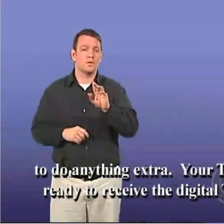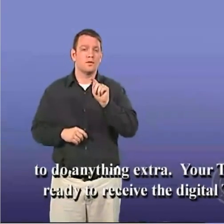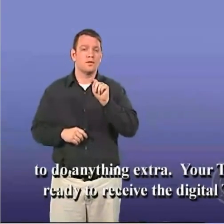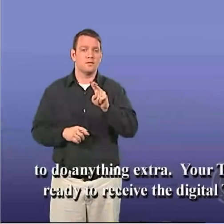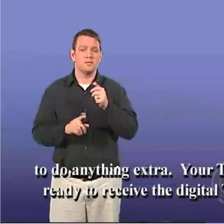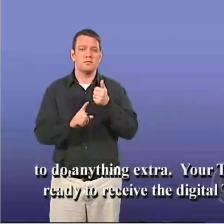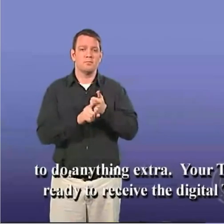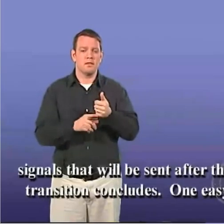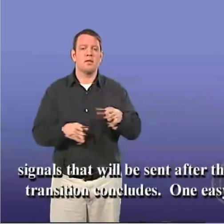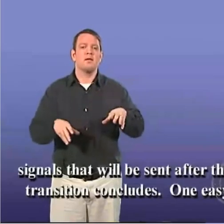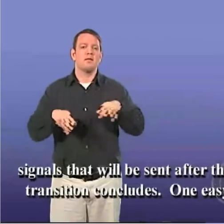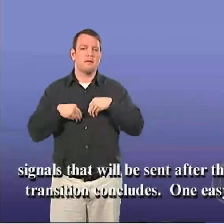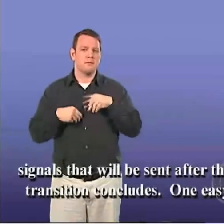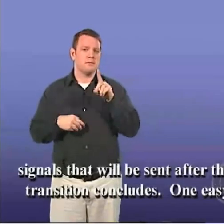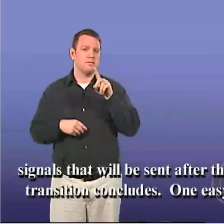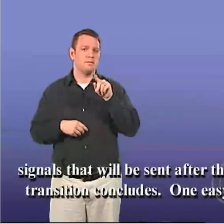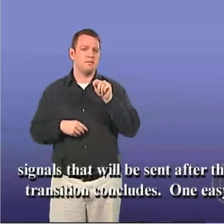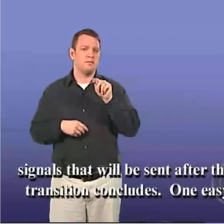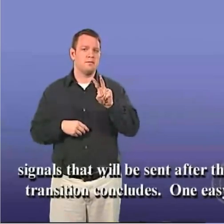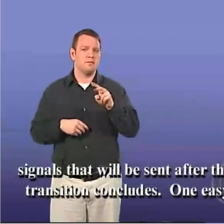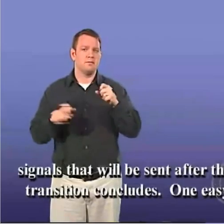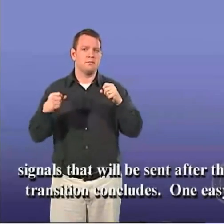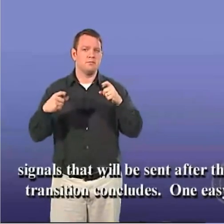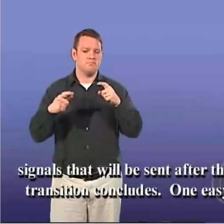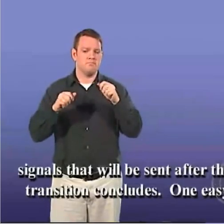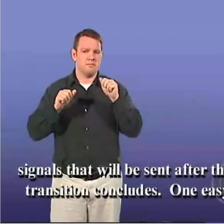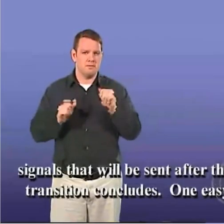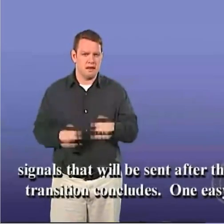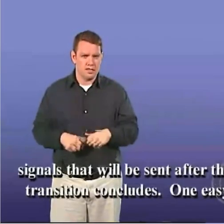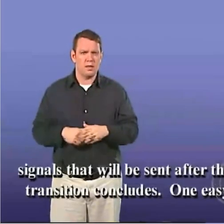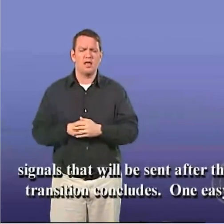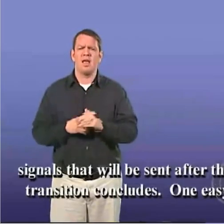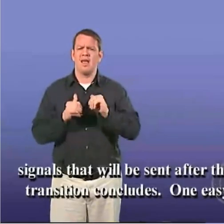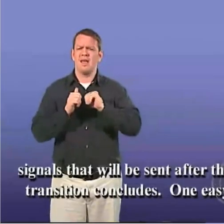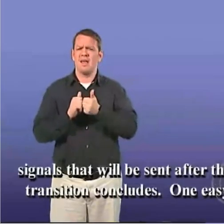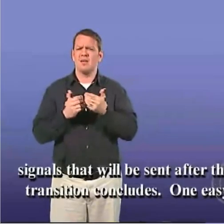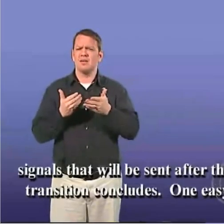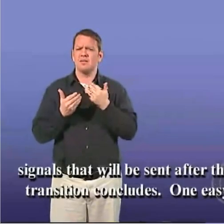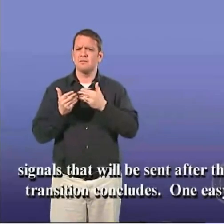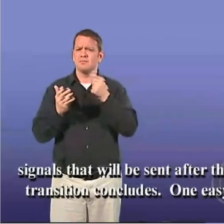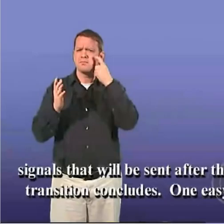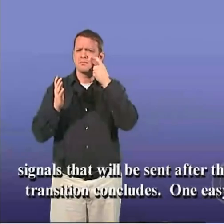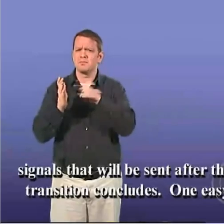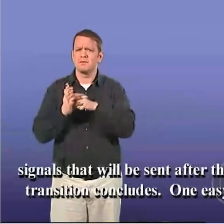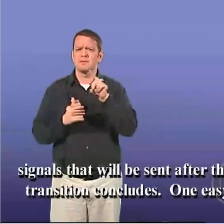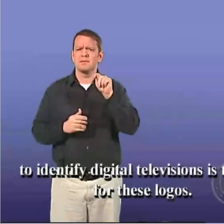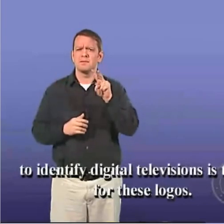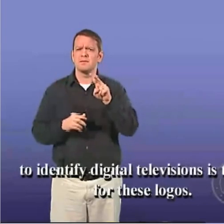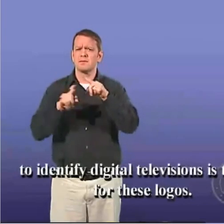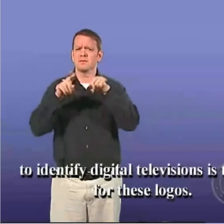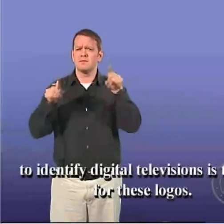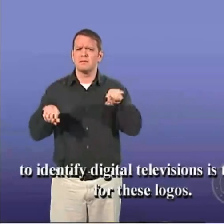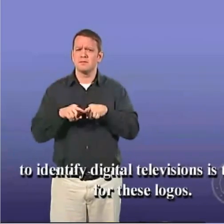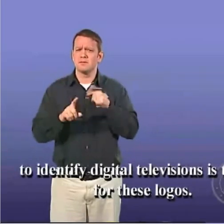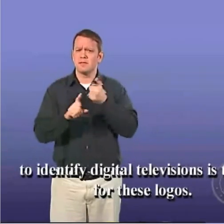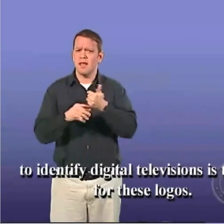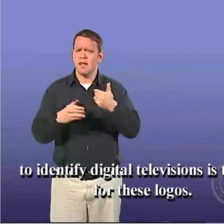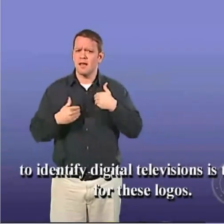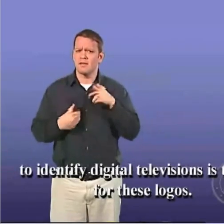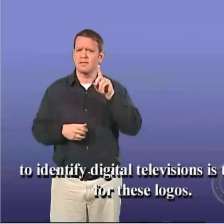the digital TV signals that will be sent after the DTV transition concludes. One easy way to identify digital televisions is